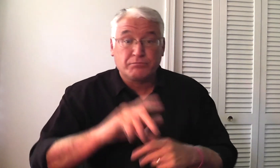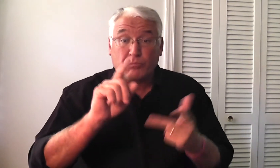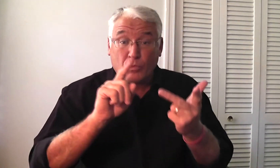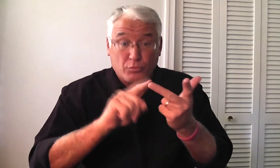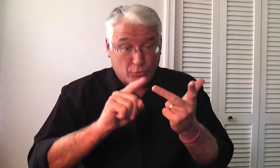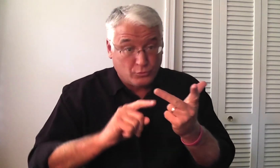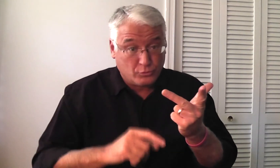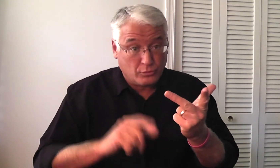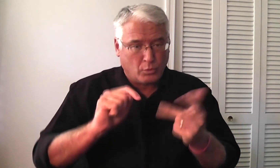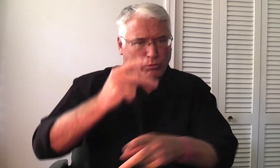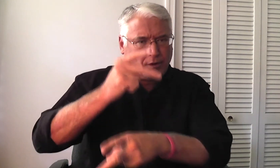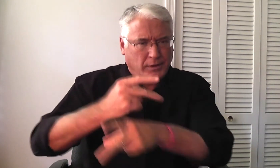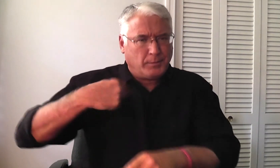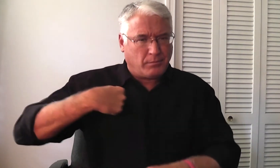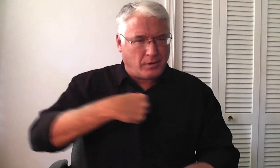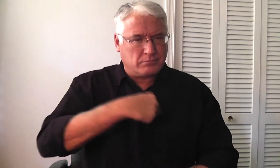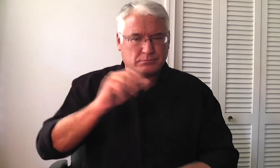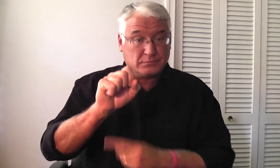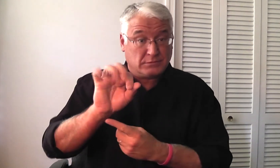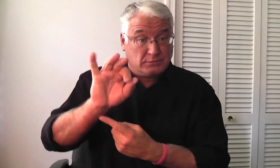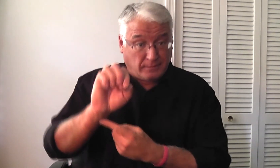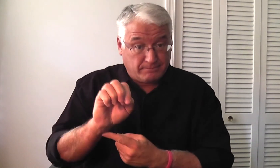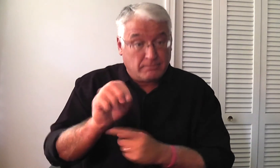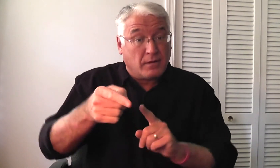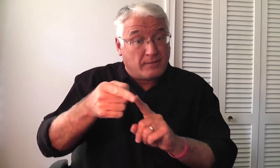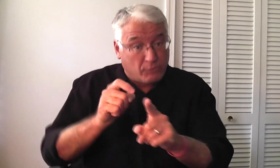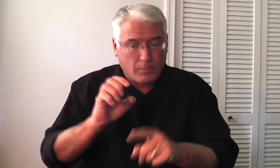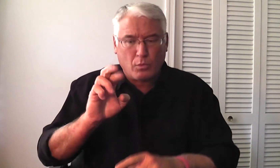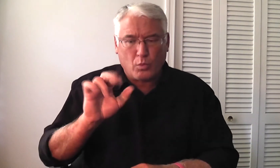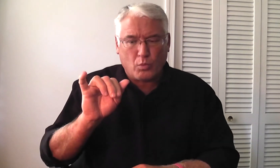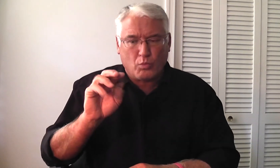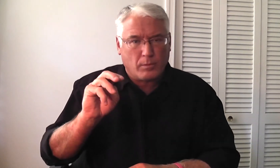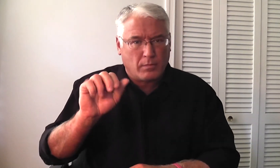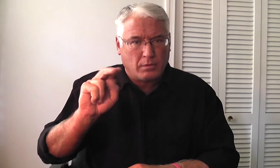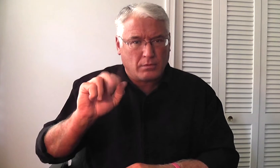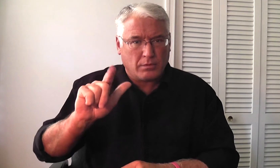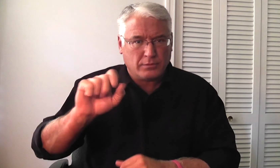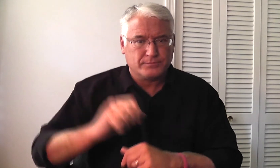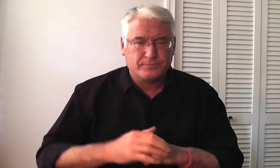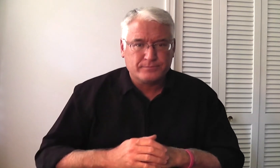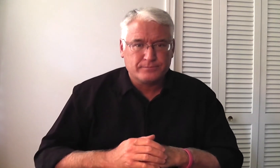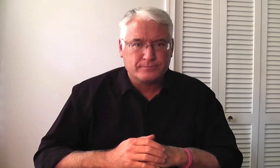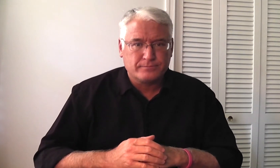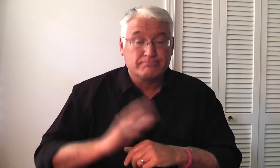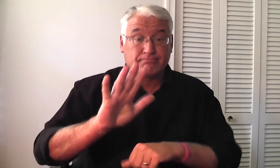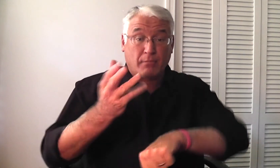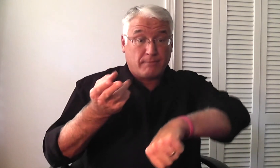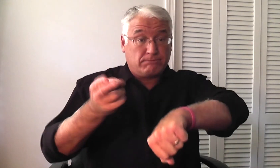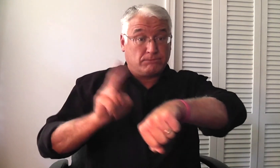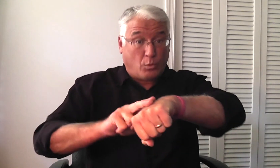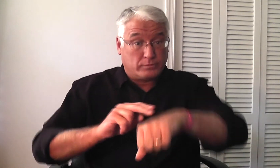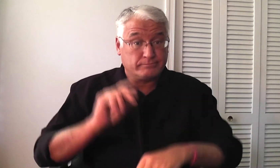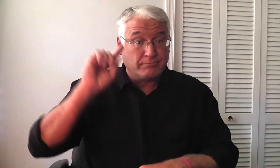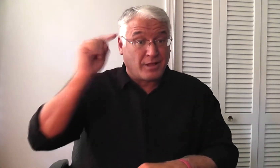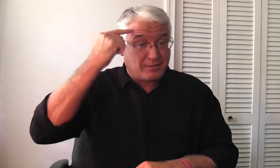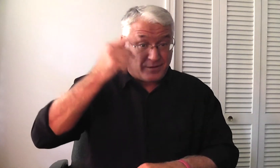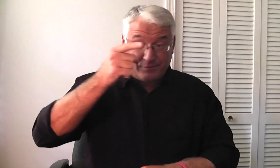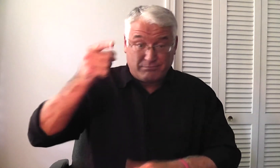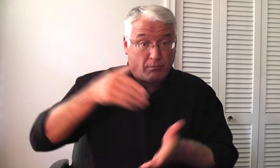need that. Thirdly, to keep us safe from criminals. Of course,